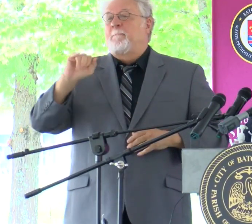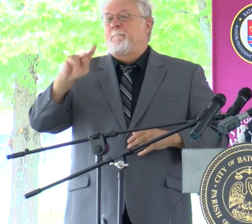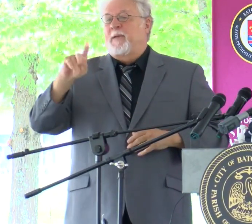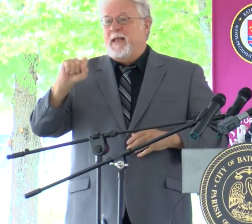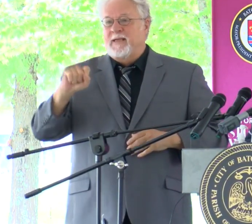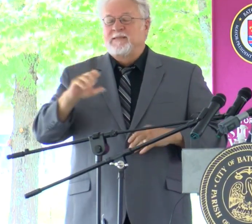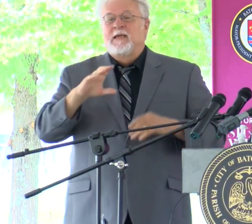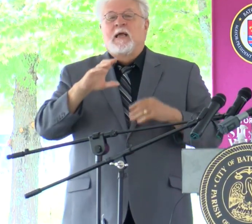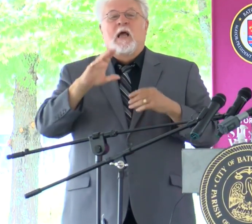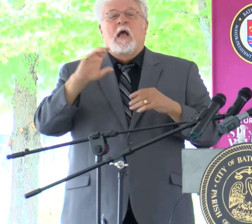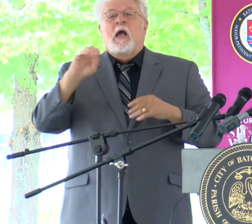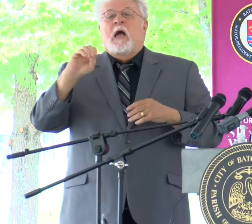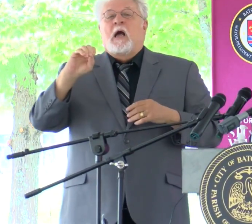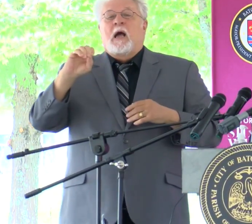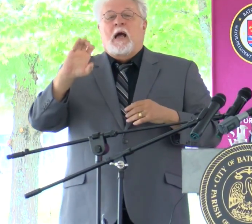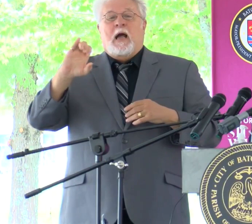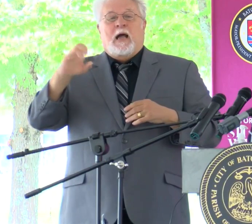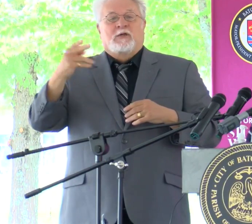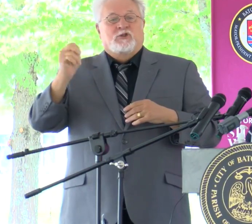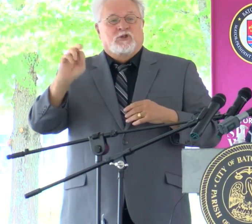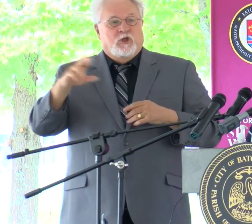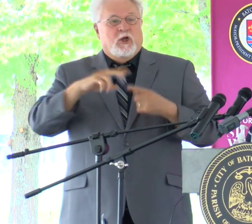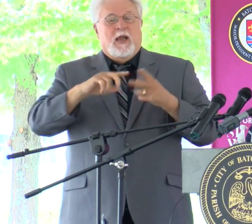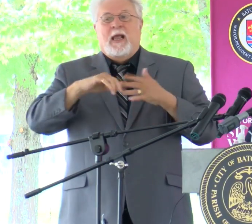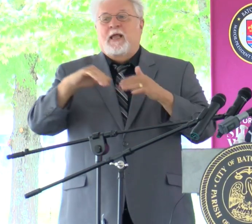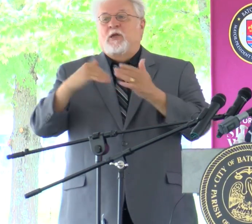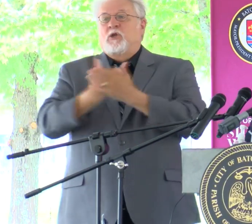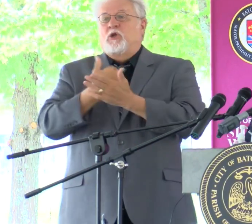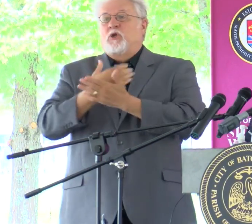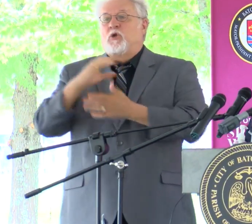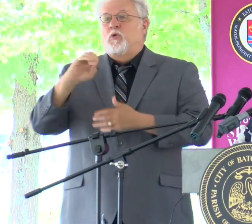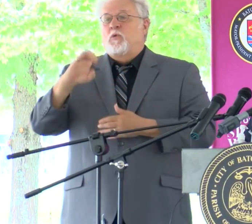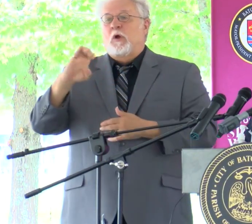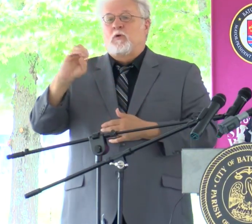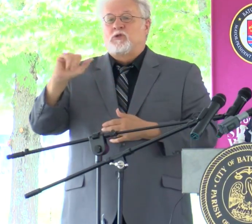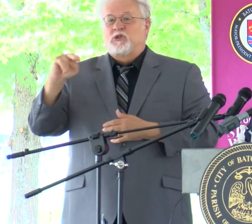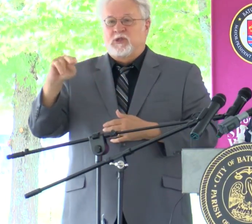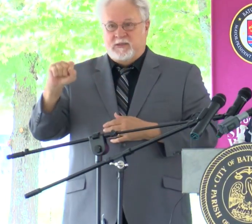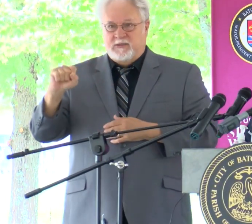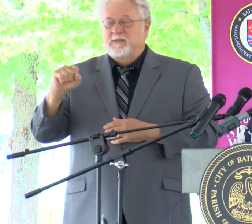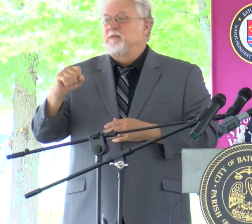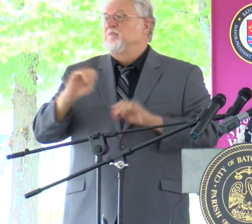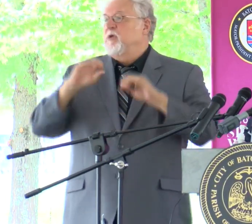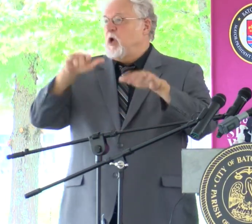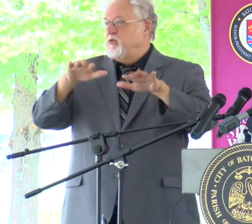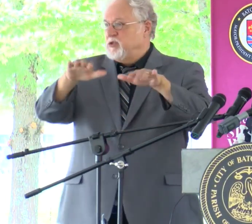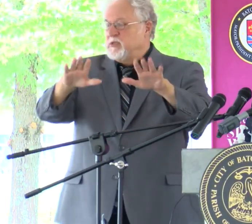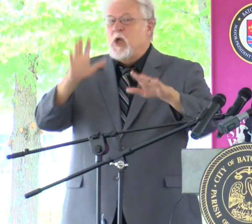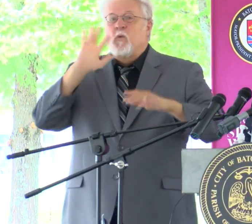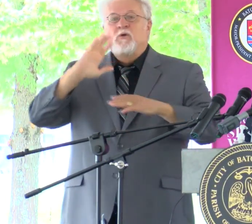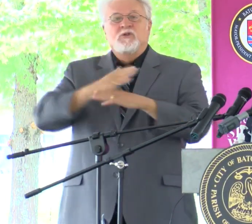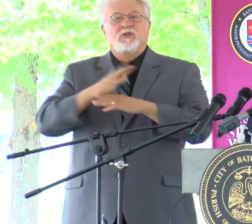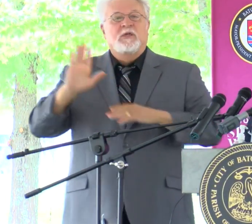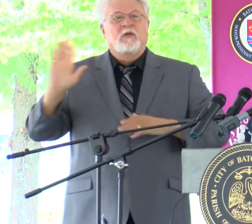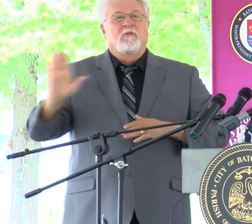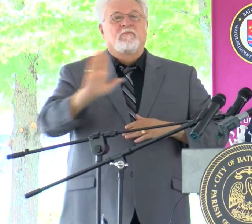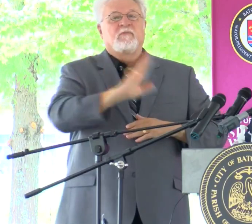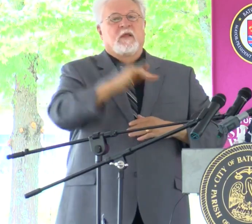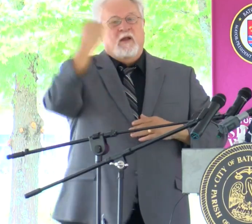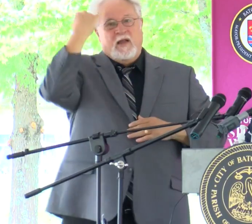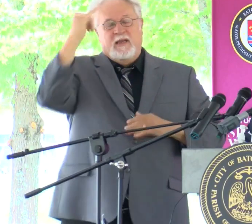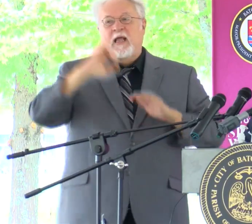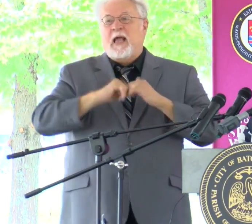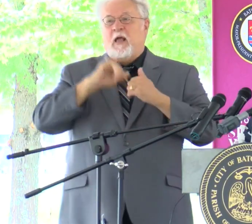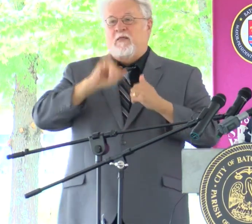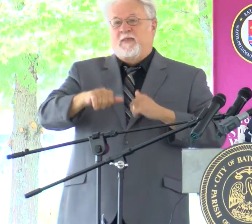New Era, and Oceans Healthcare here with us. They will share their thoughts on how and why this public-private partnership will